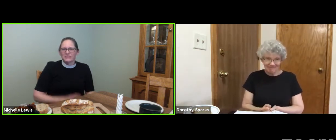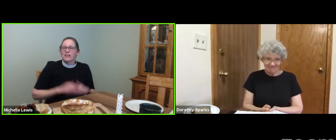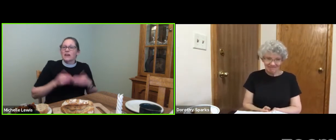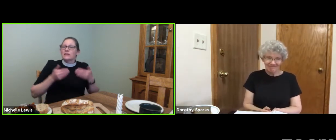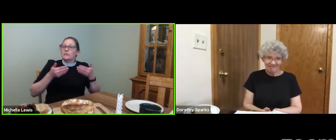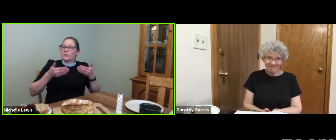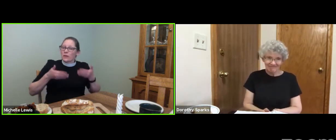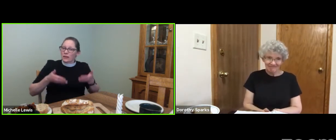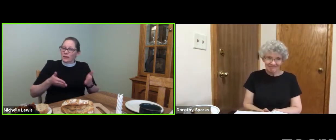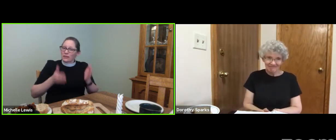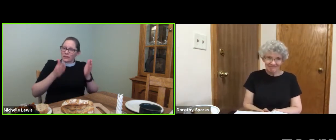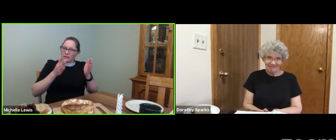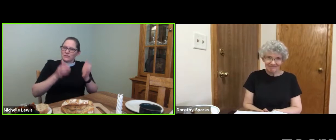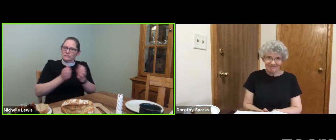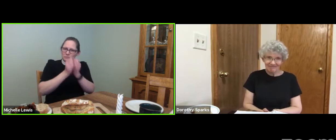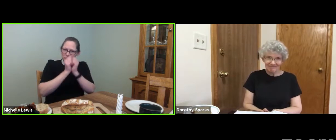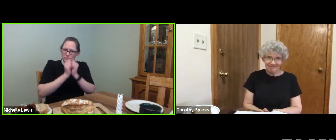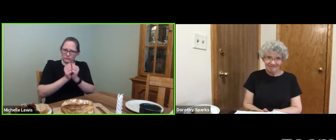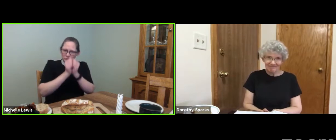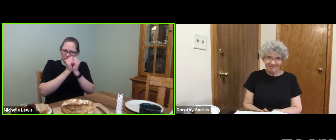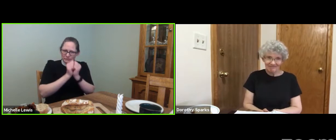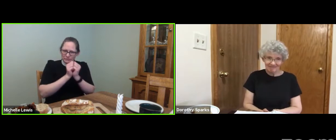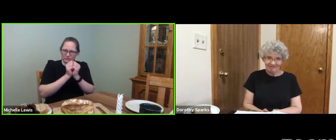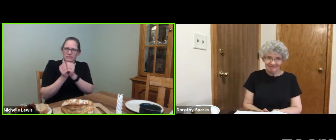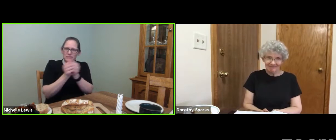Now, let us enter into worship together.